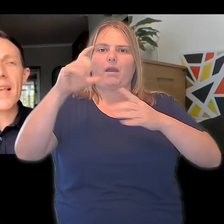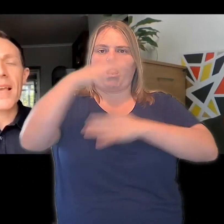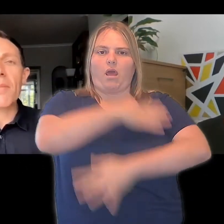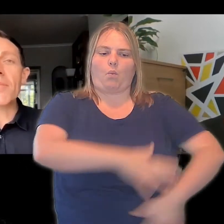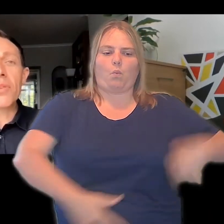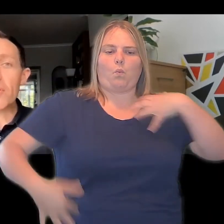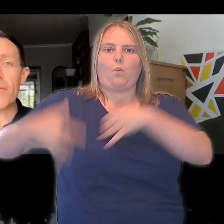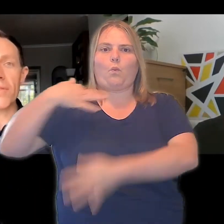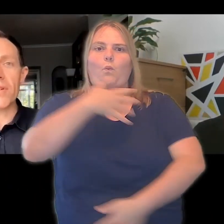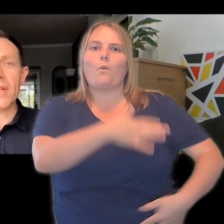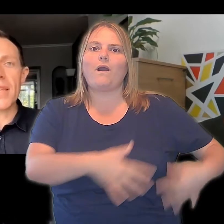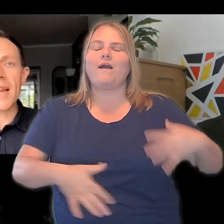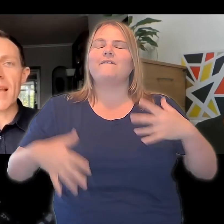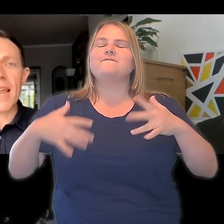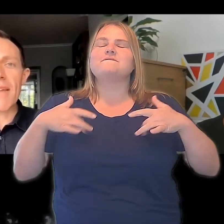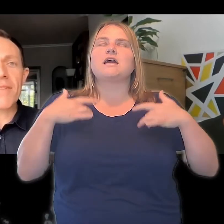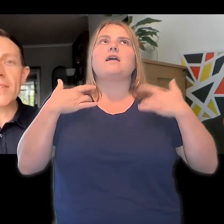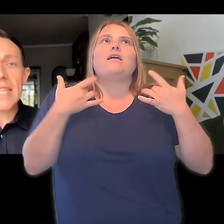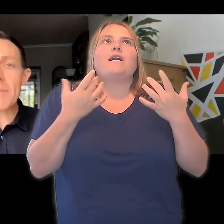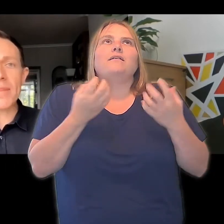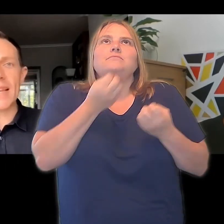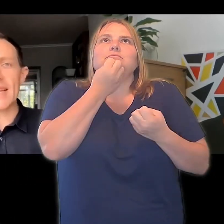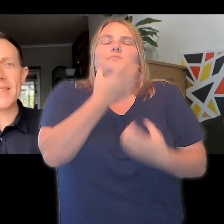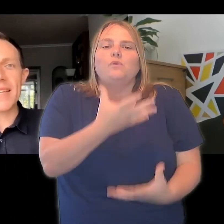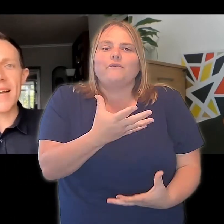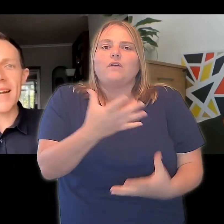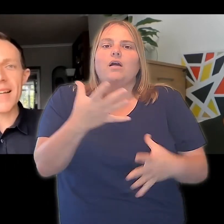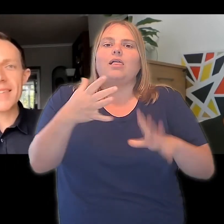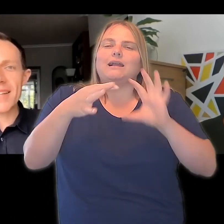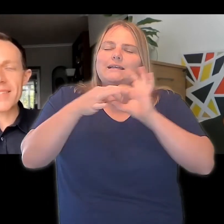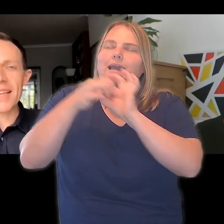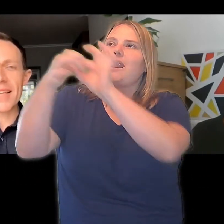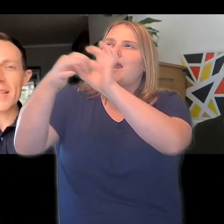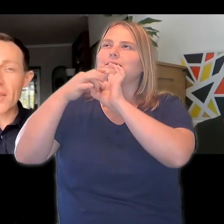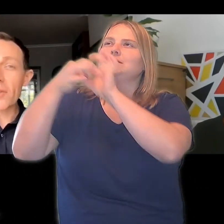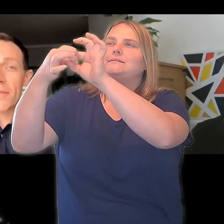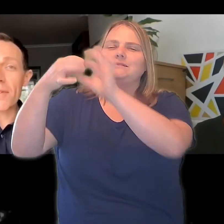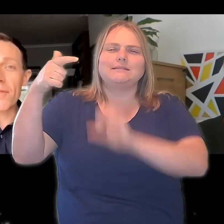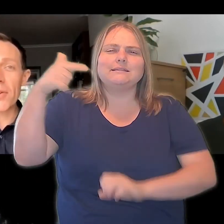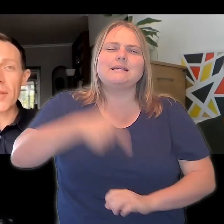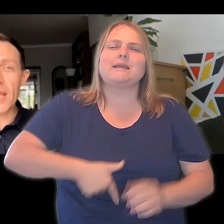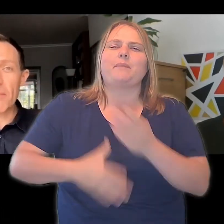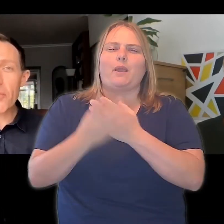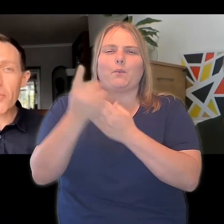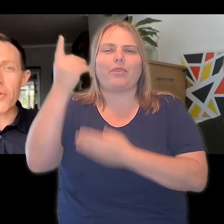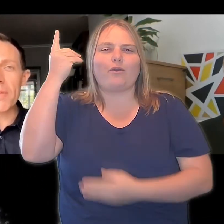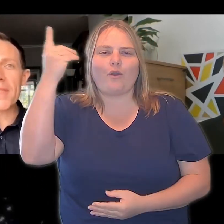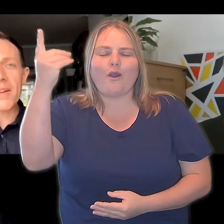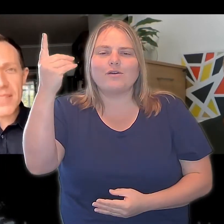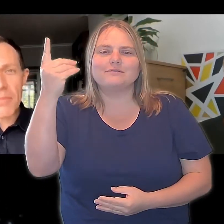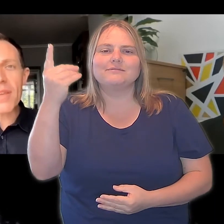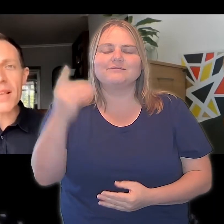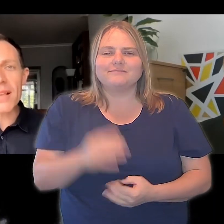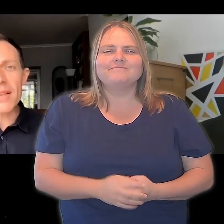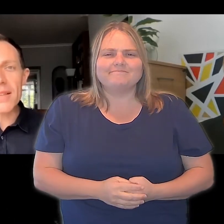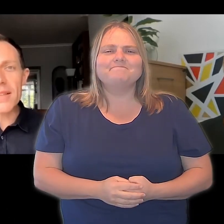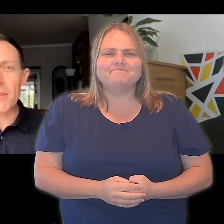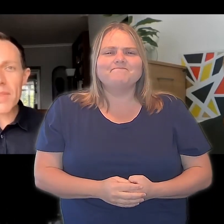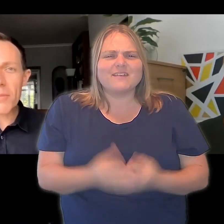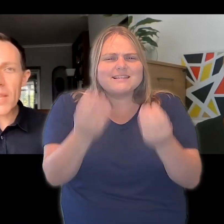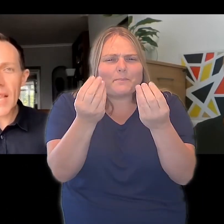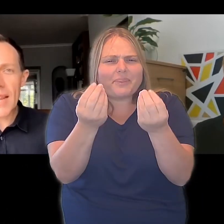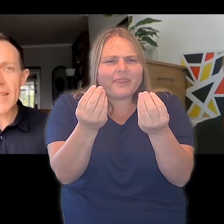beautiful that I, and I feel deeply connected to God. And it sounds like a little different for you in the, the pool, but there's something,